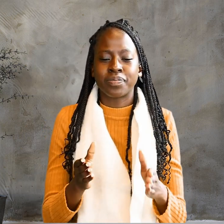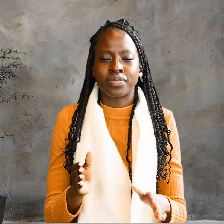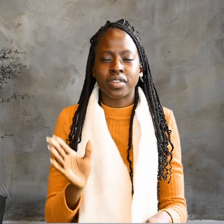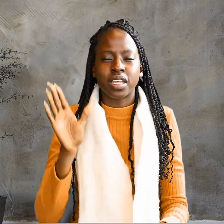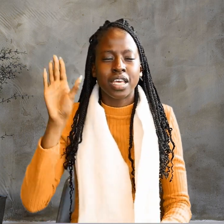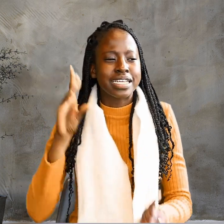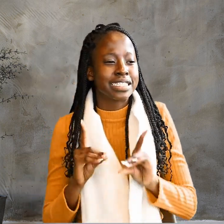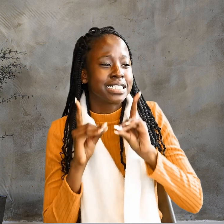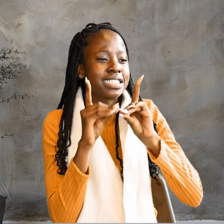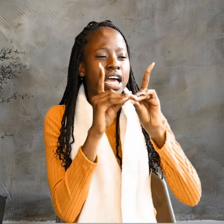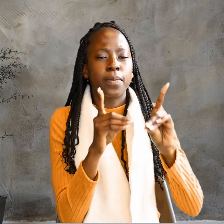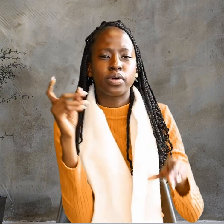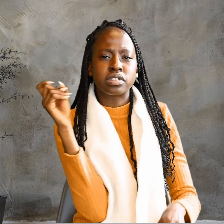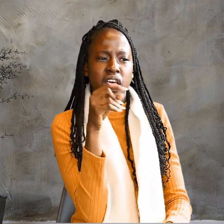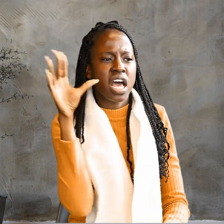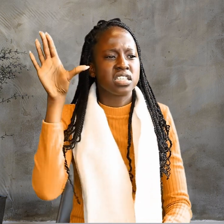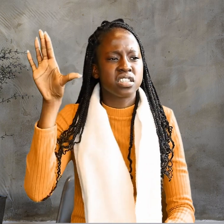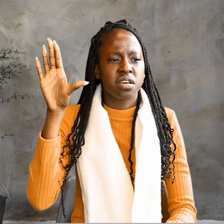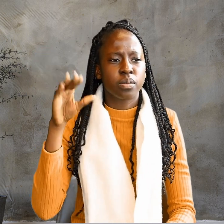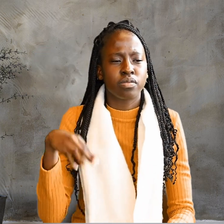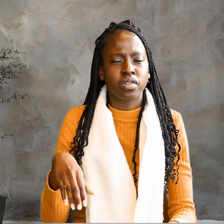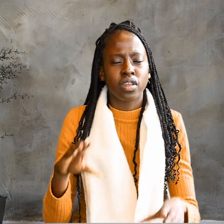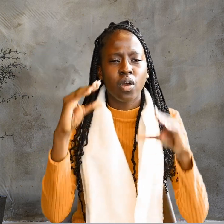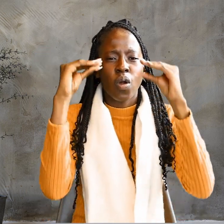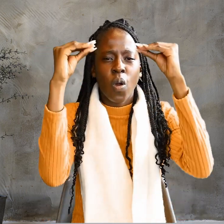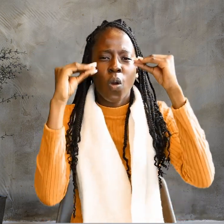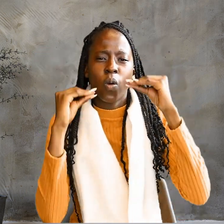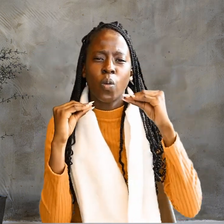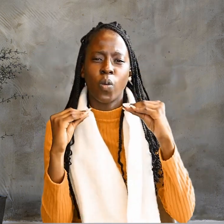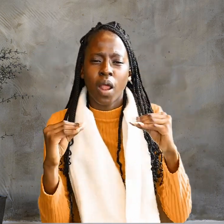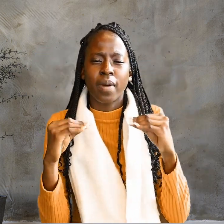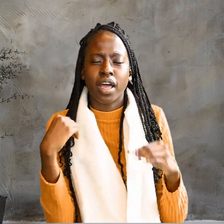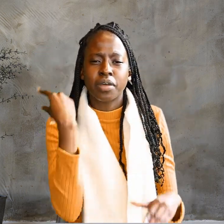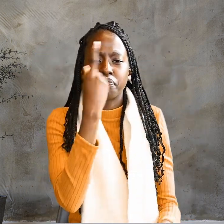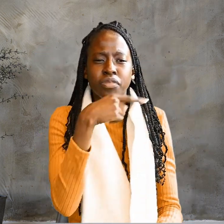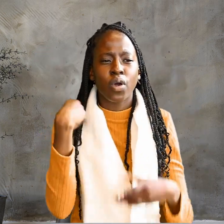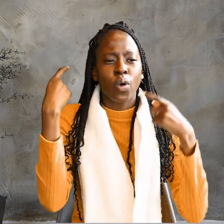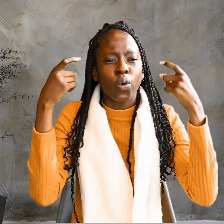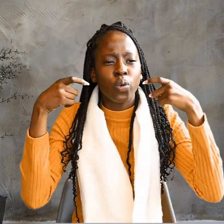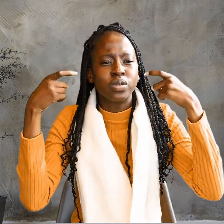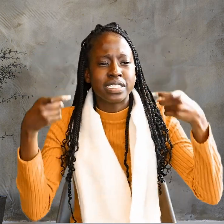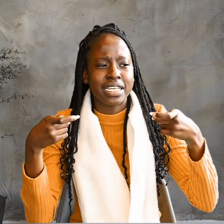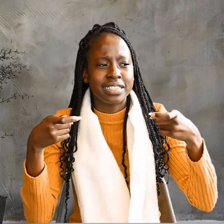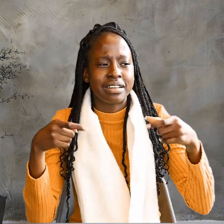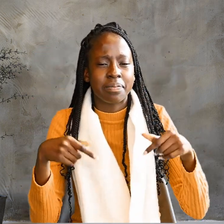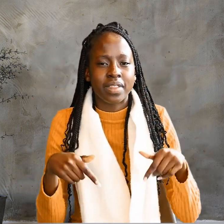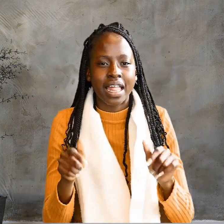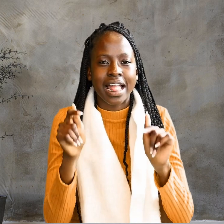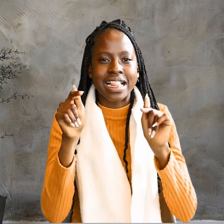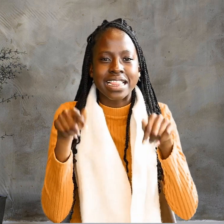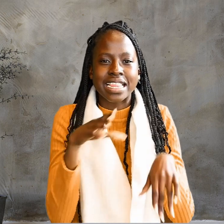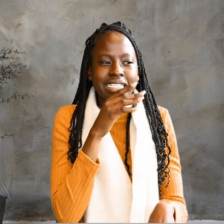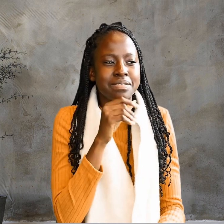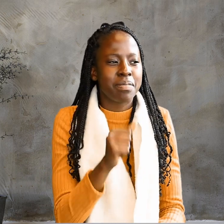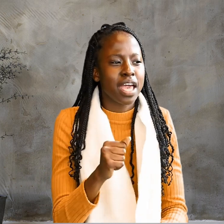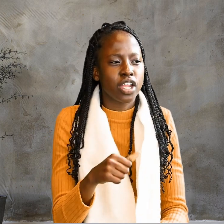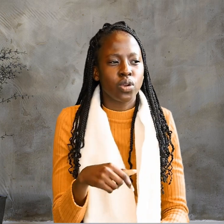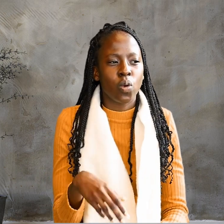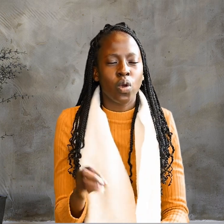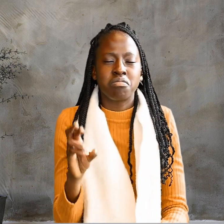His disciples asked him, Rabbi, who sinned, this man or his